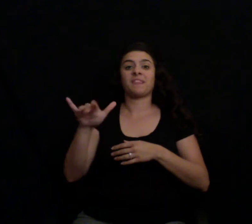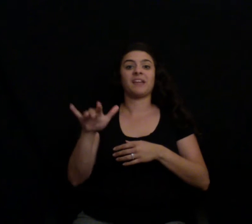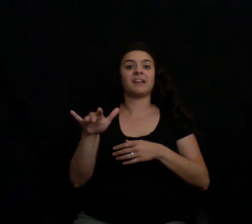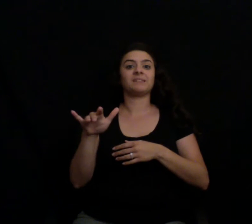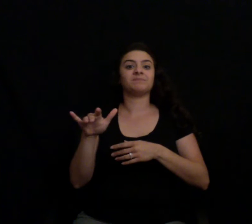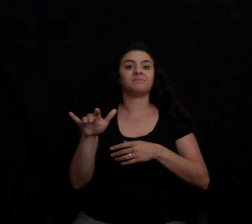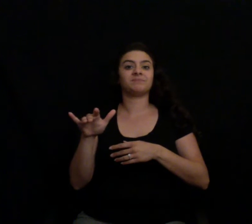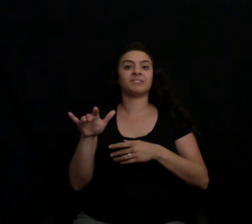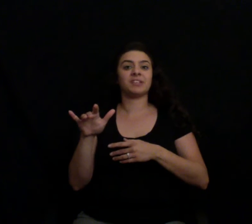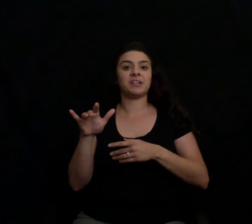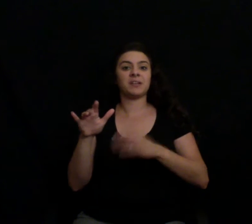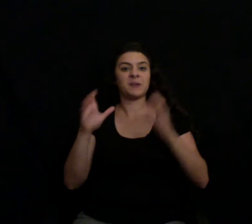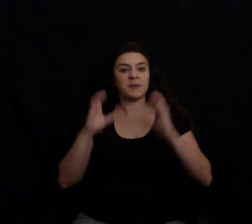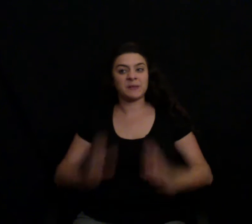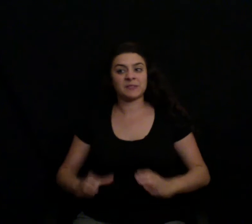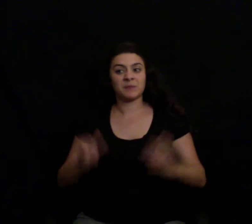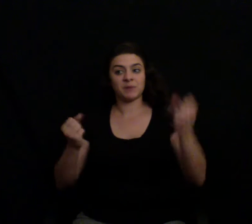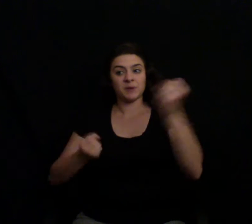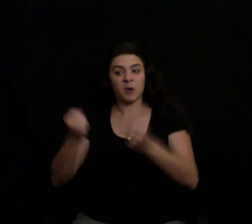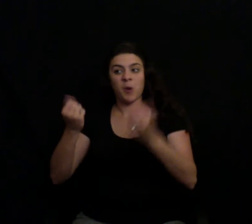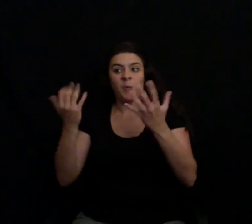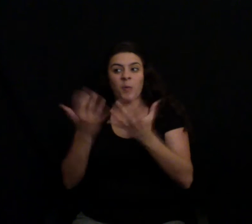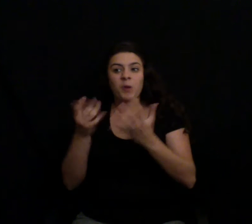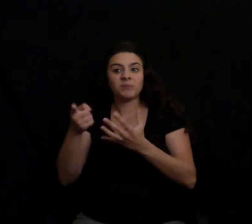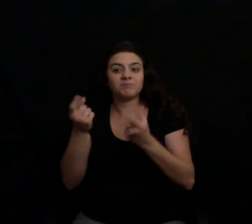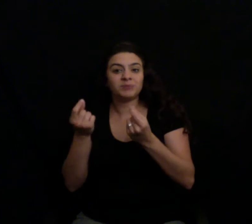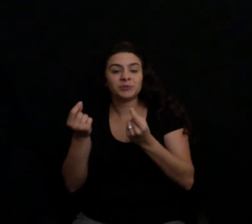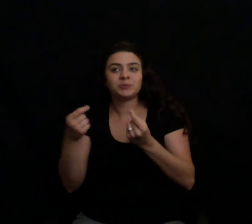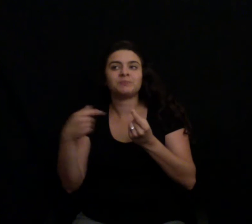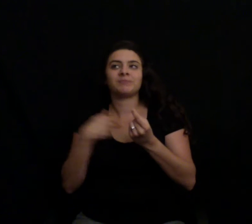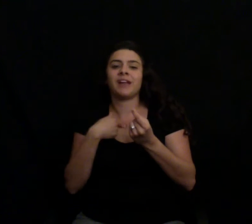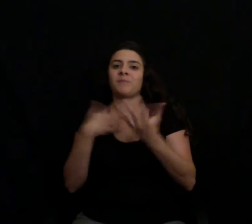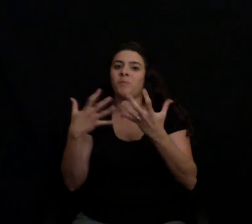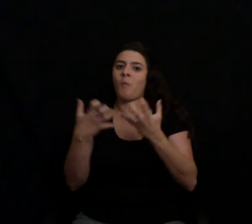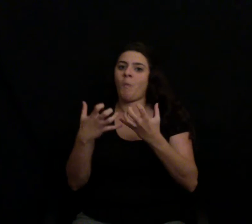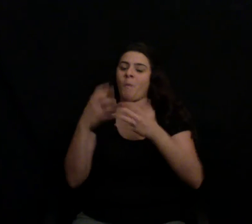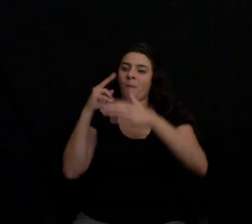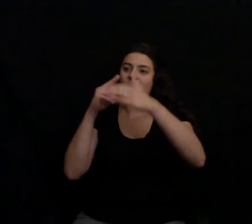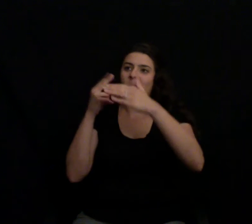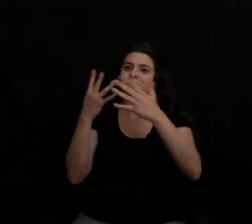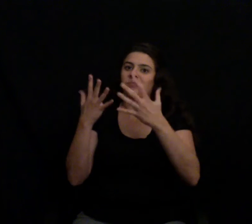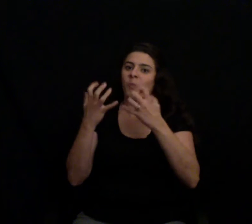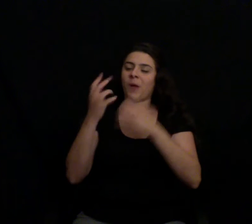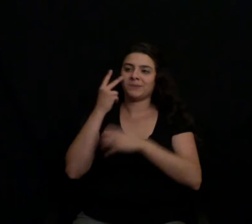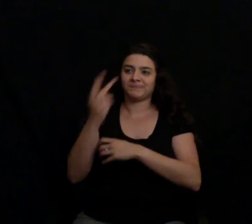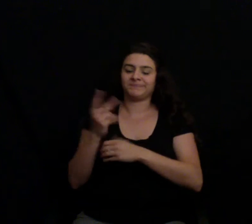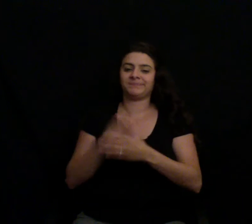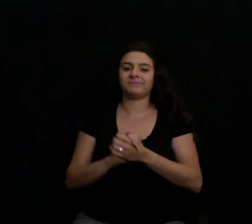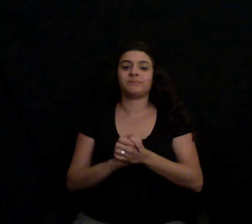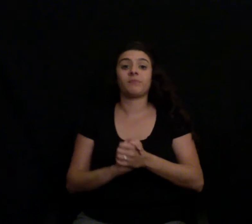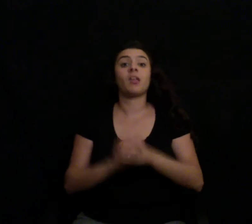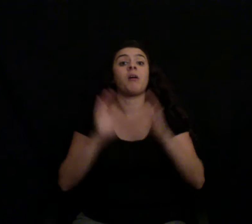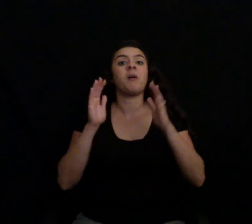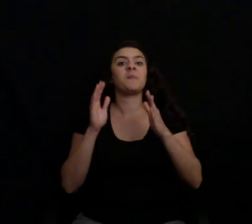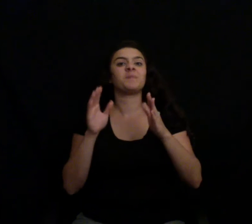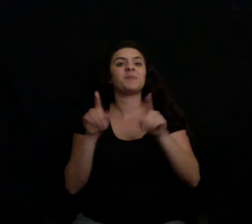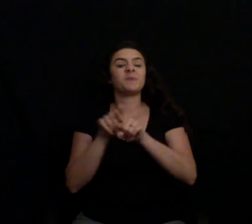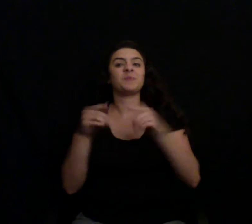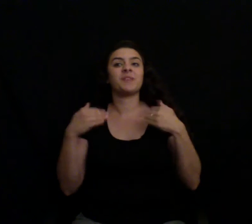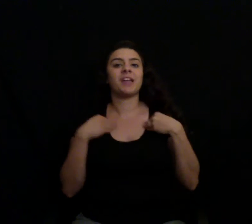episode, not to mention some amazing art by our very own young luck, also known as Dante. He not only works at Reddit, but he's just a